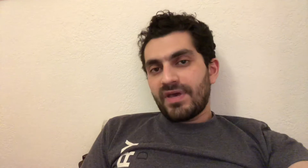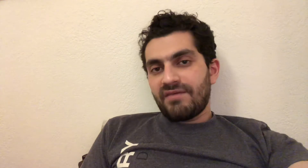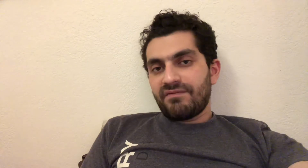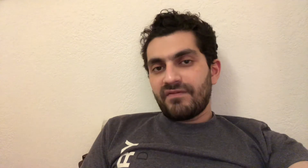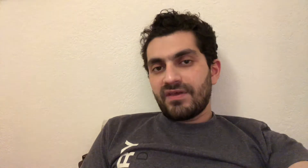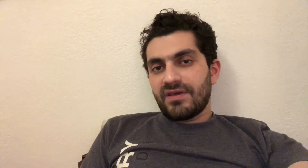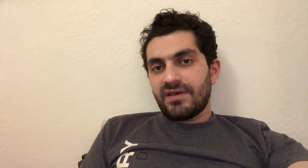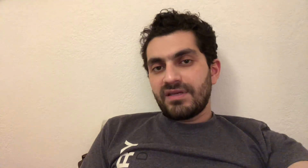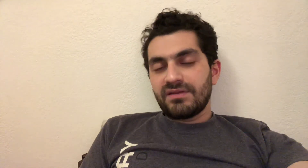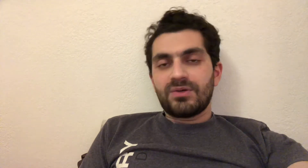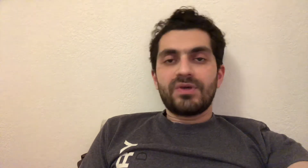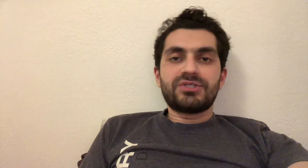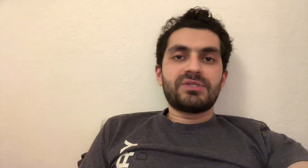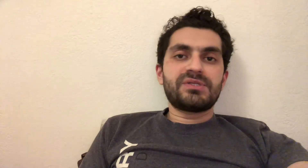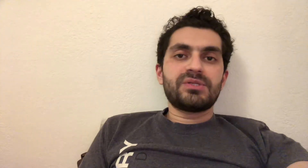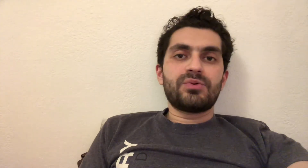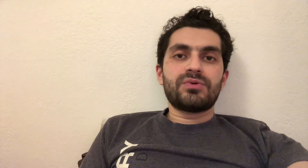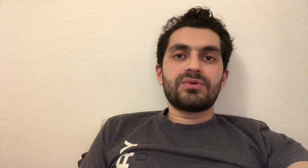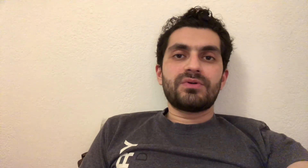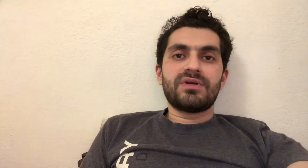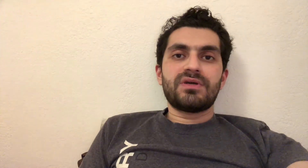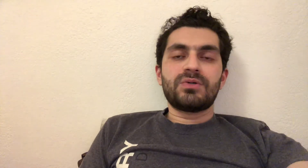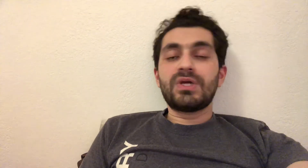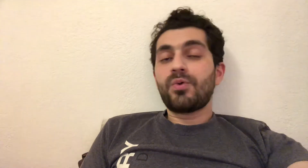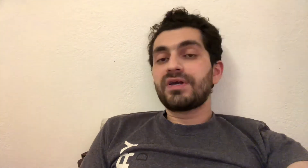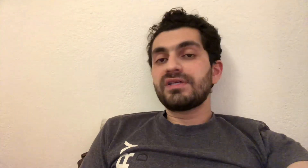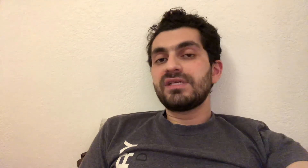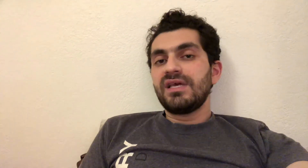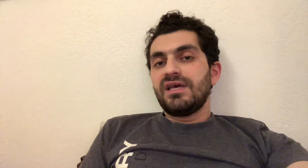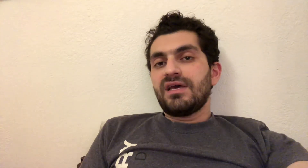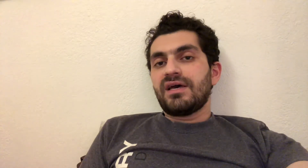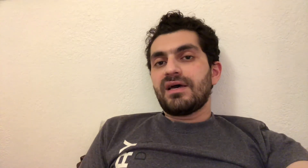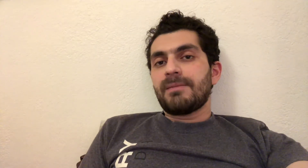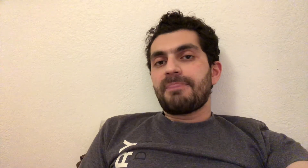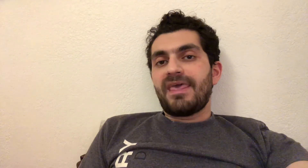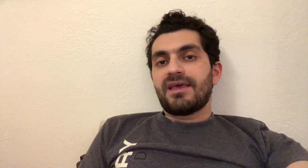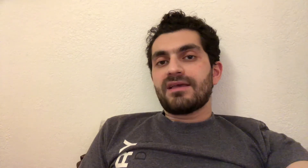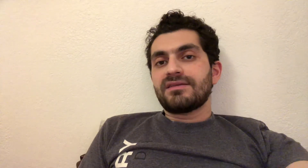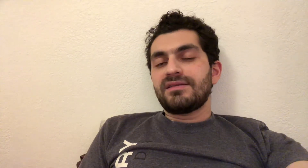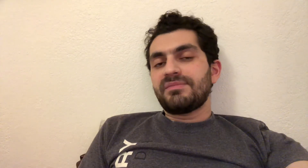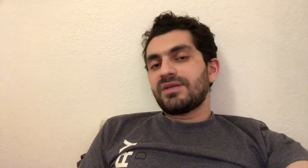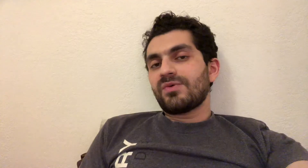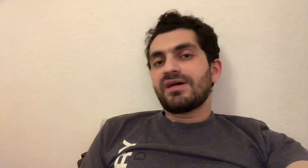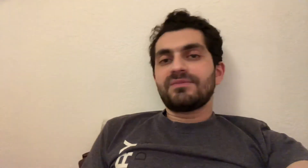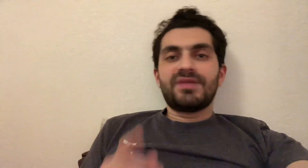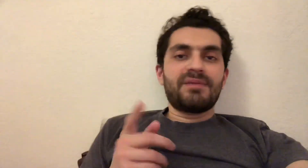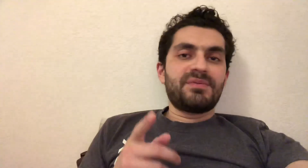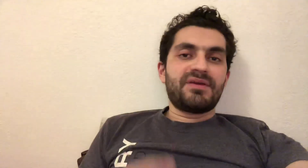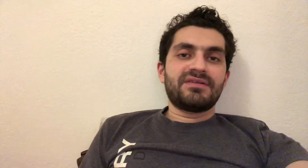you have any other questions or inquiries. And in the meanwhile, happy parenting.